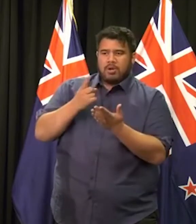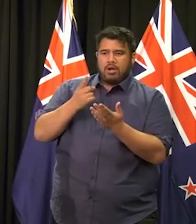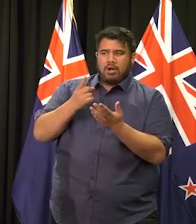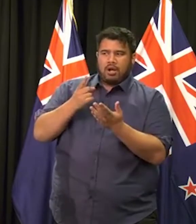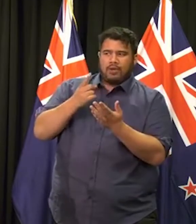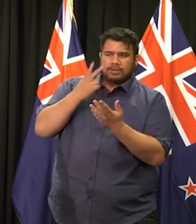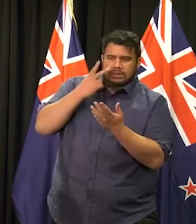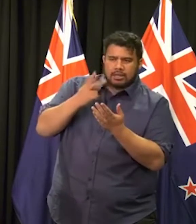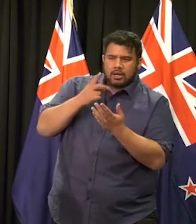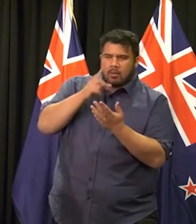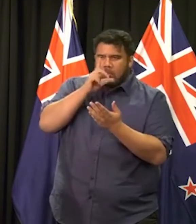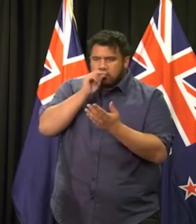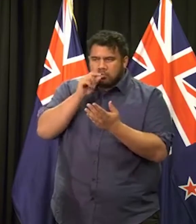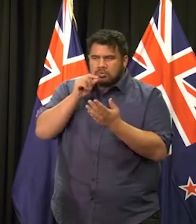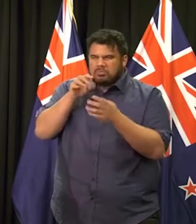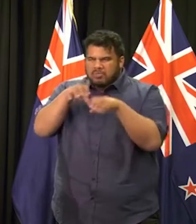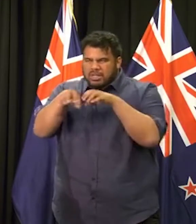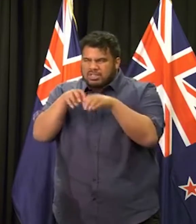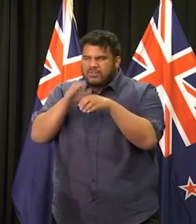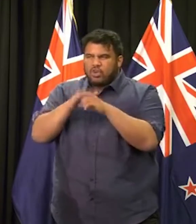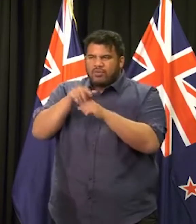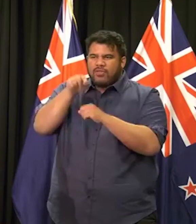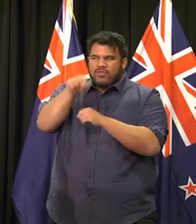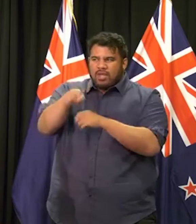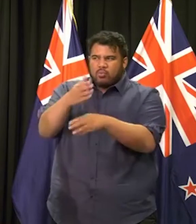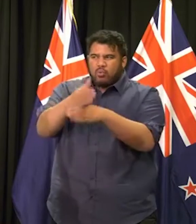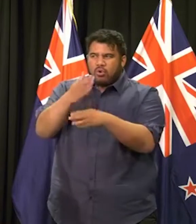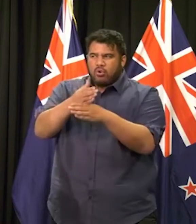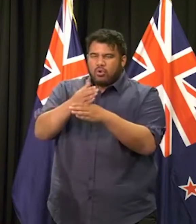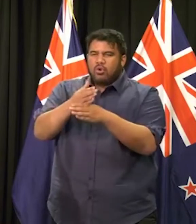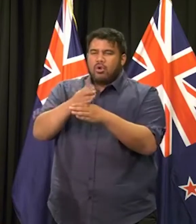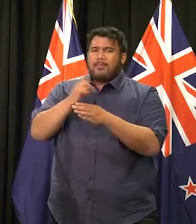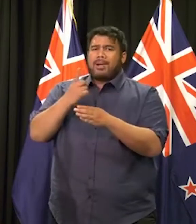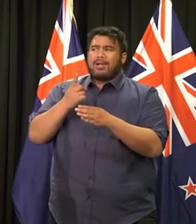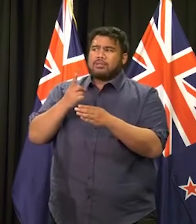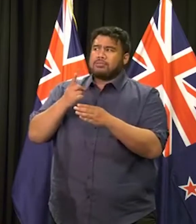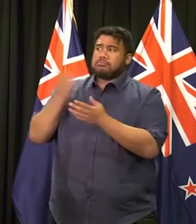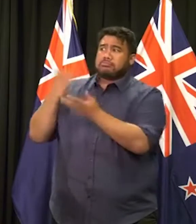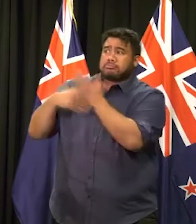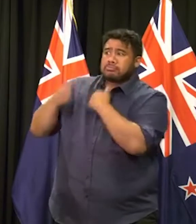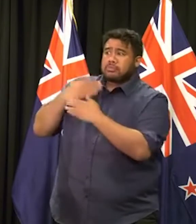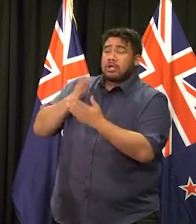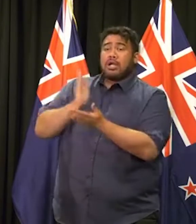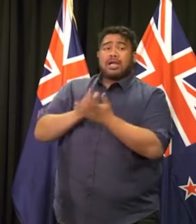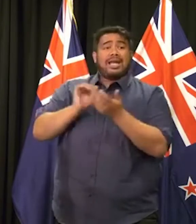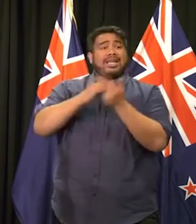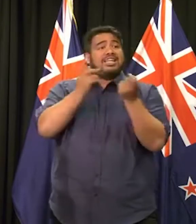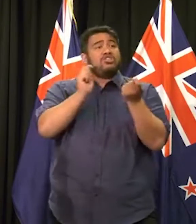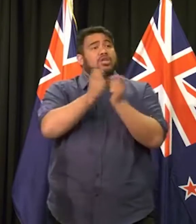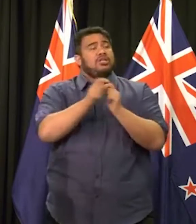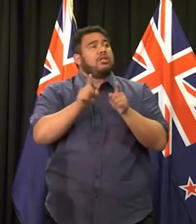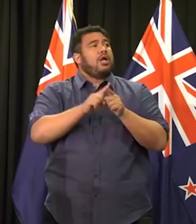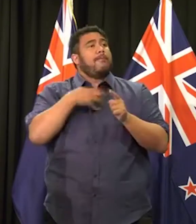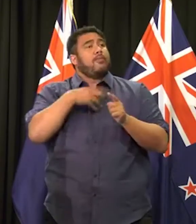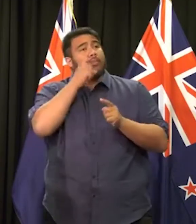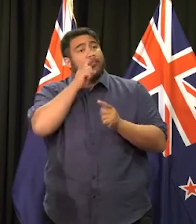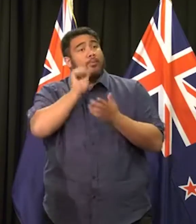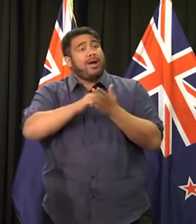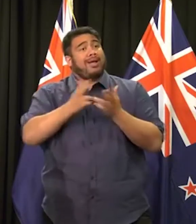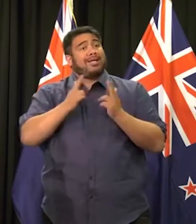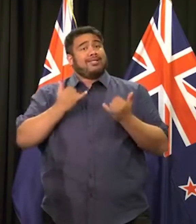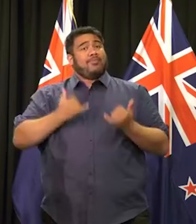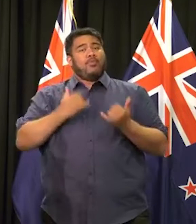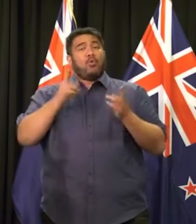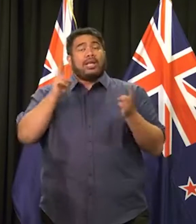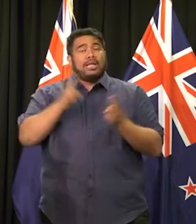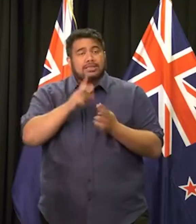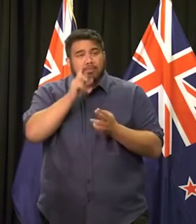But as yet, I haven't received official advice as to whether or not there's been any change in purchases. That's something I have asked for